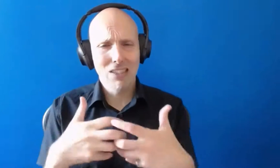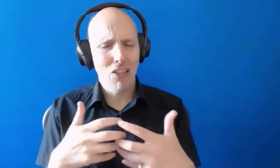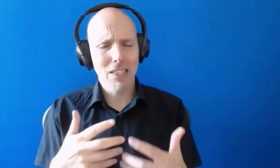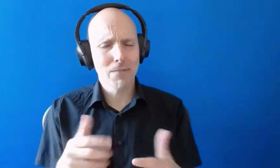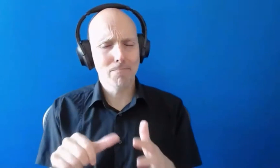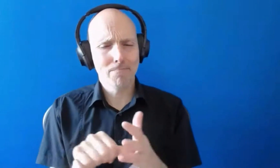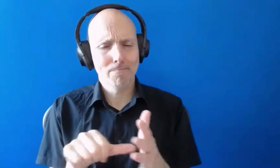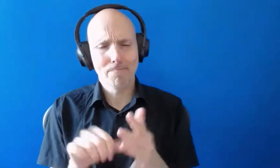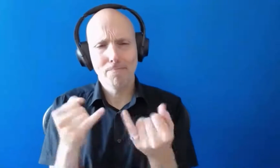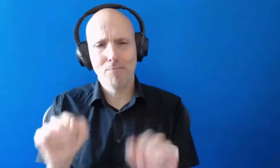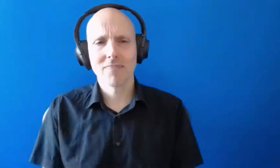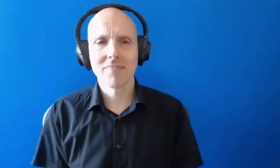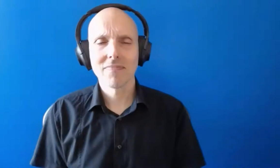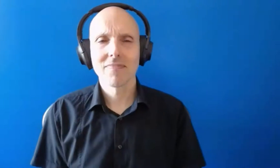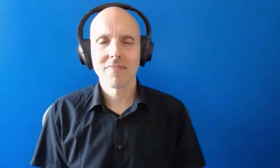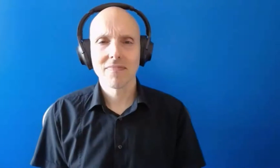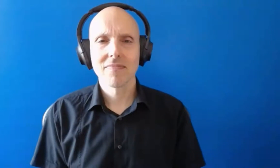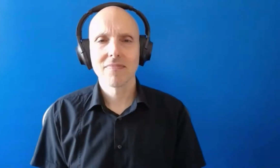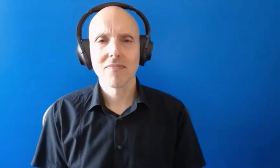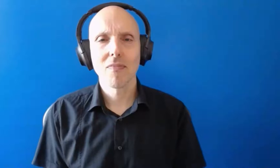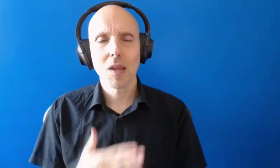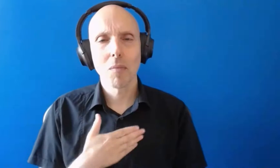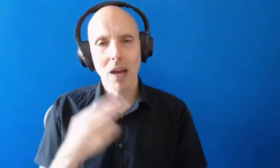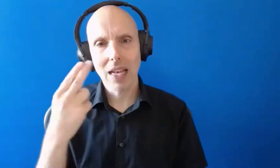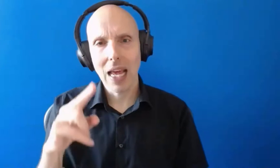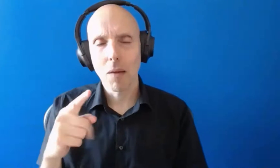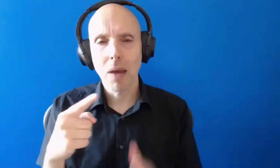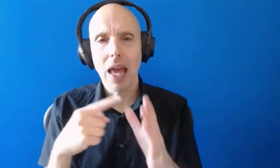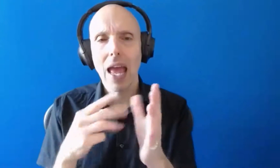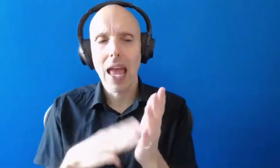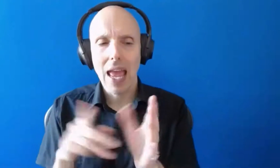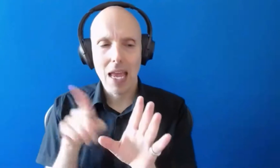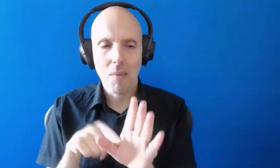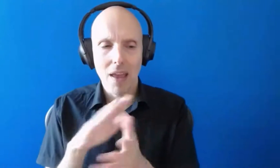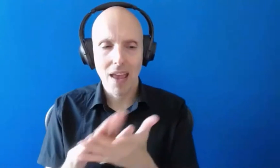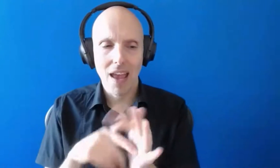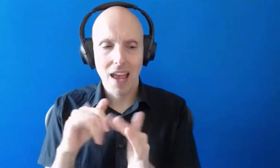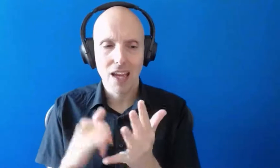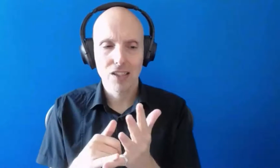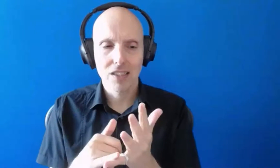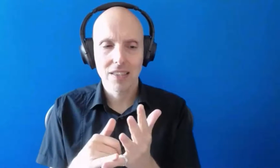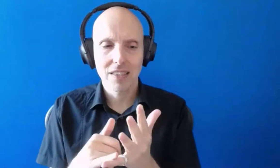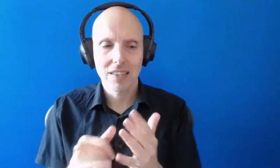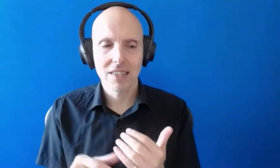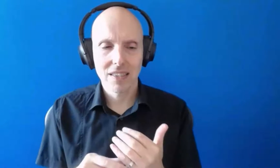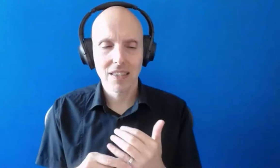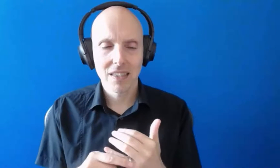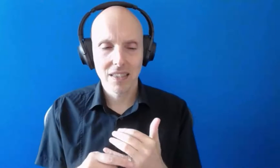technology there um so my name is Amy Hedges and I've worked at the student loans company